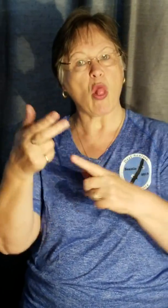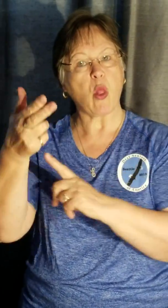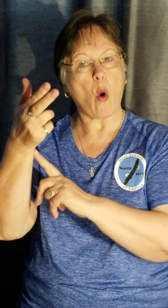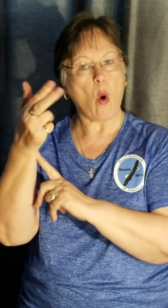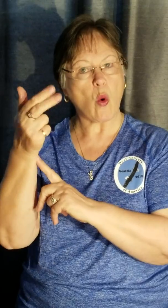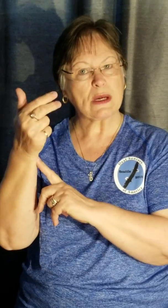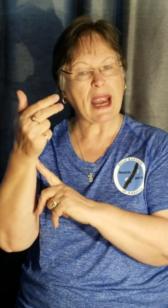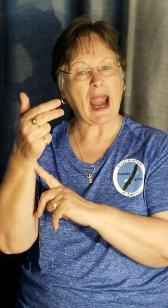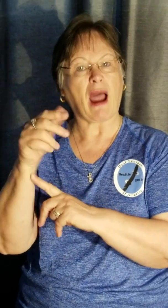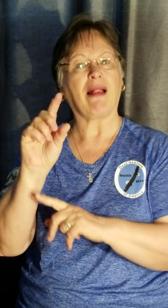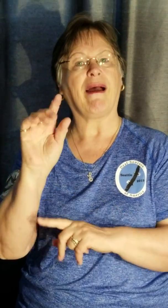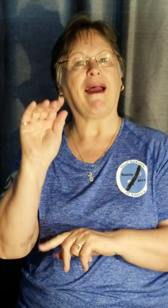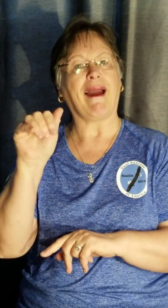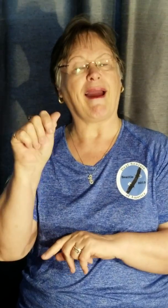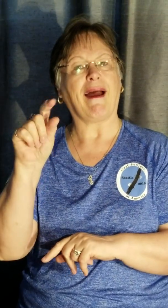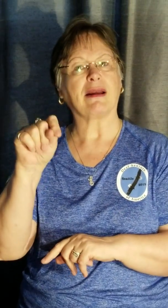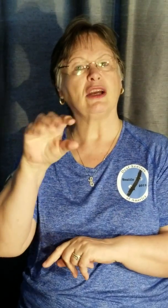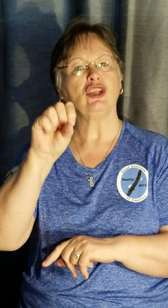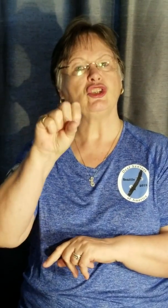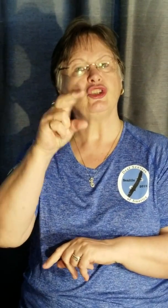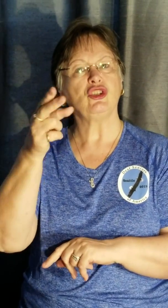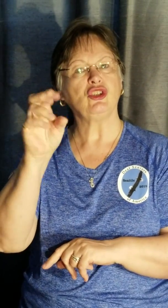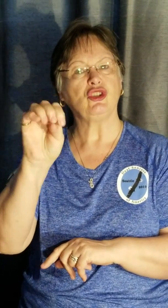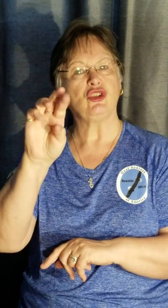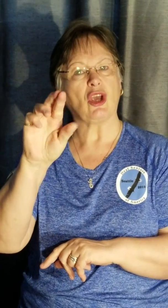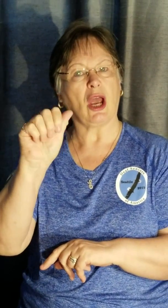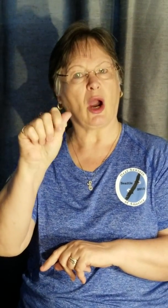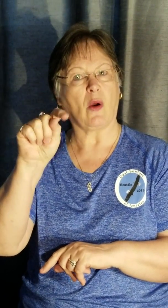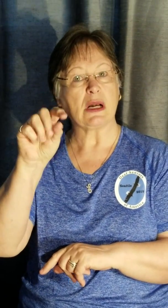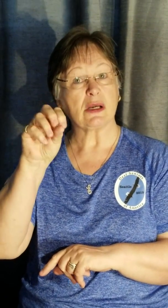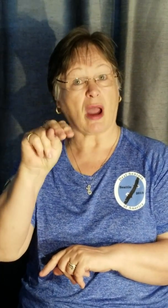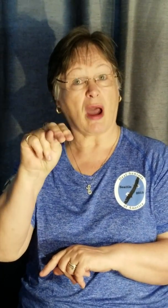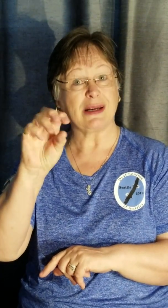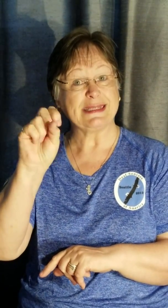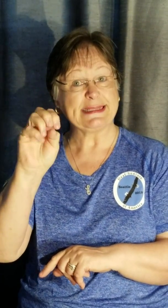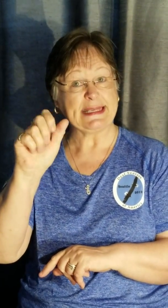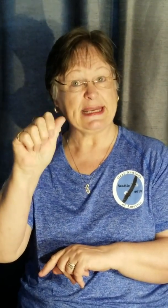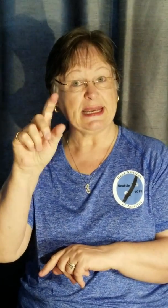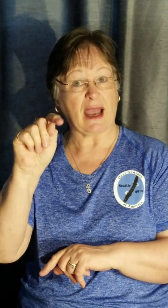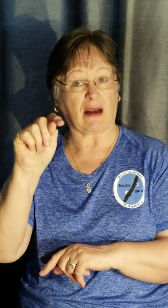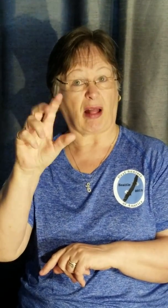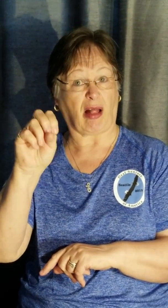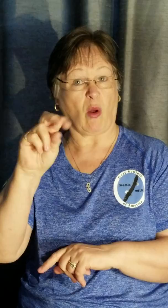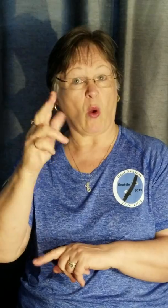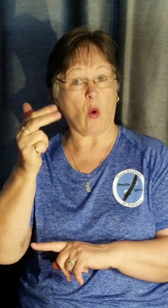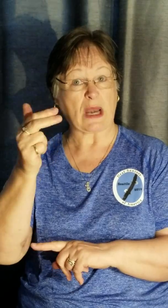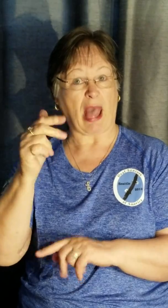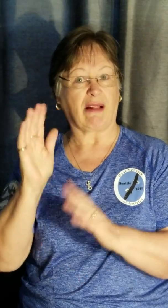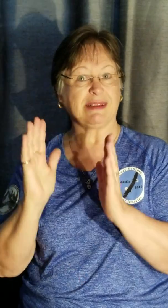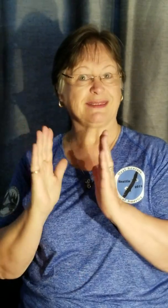I'm so excited. you are